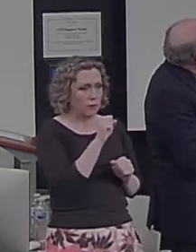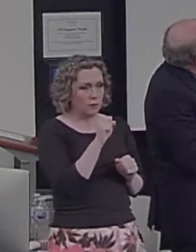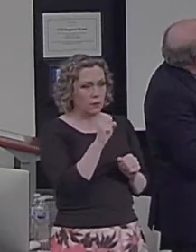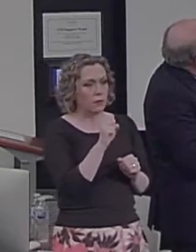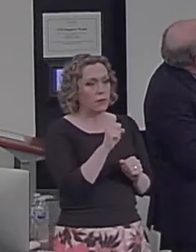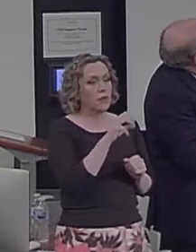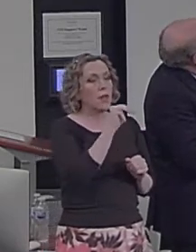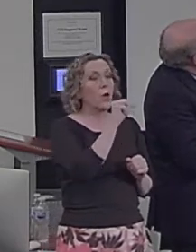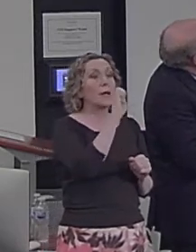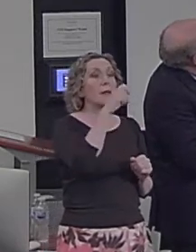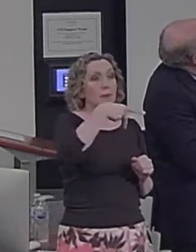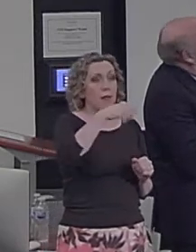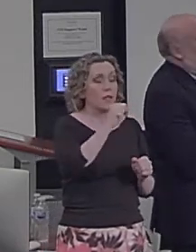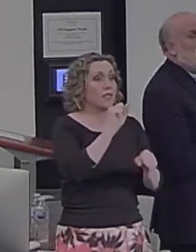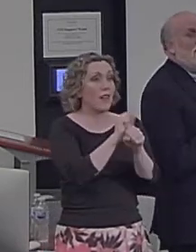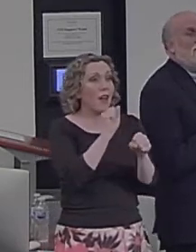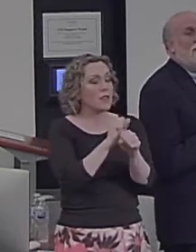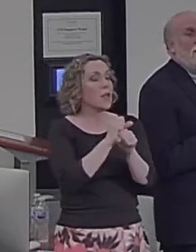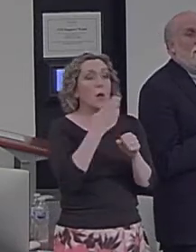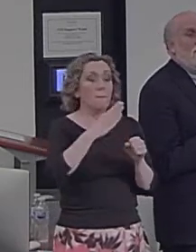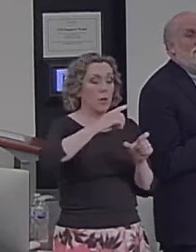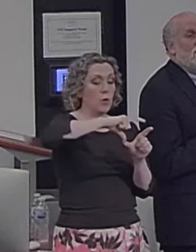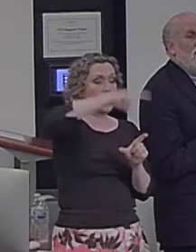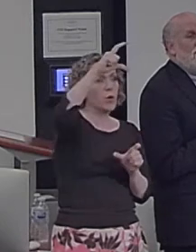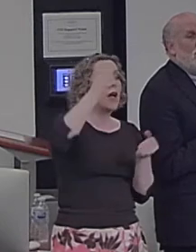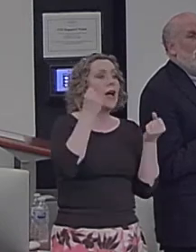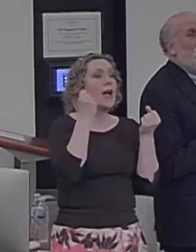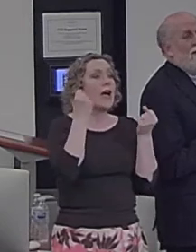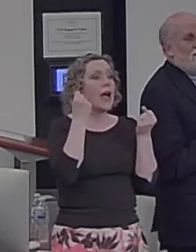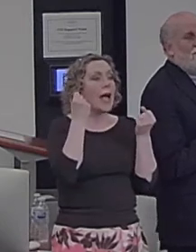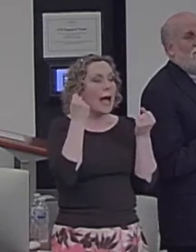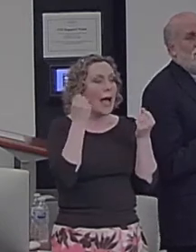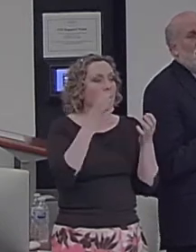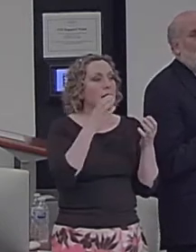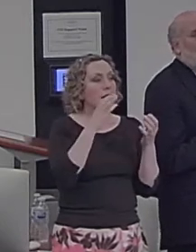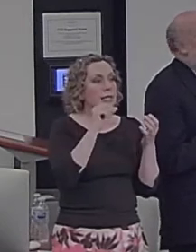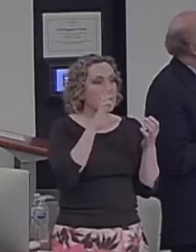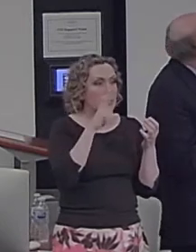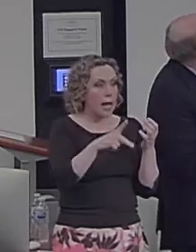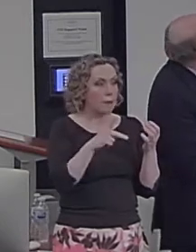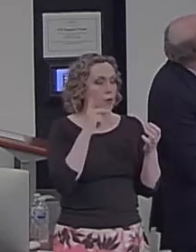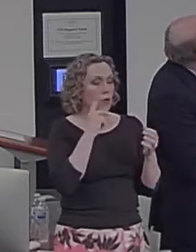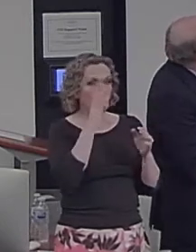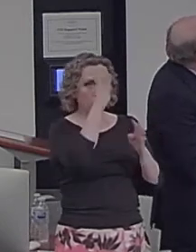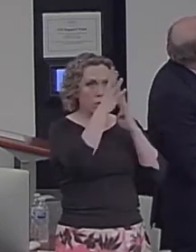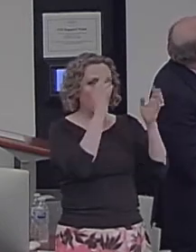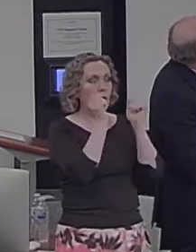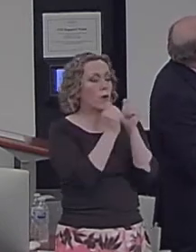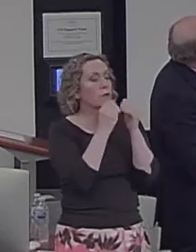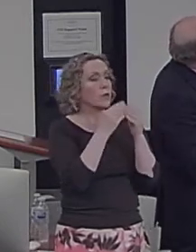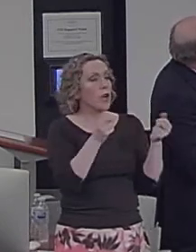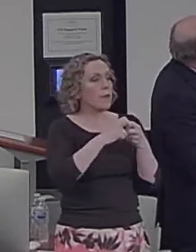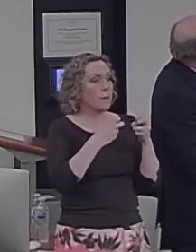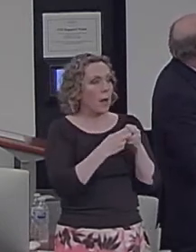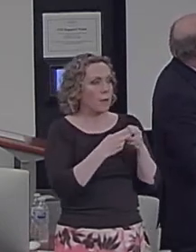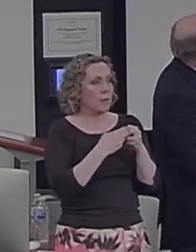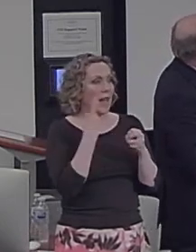bar shows how many relevant steps you come up with to solving the problem after you've just had the episodic specificity induction. And you can see that's significantly